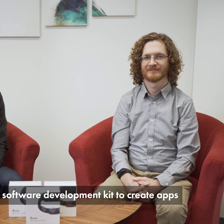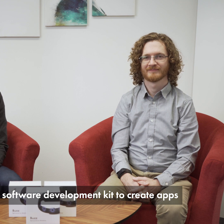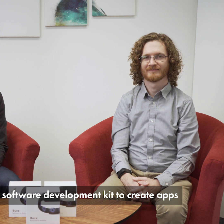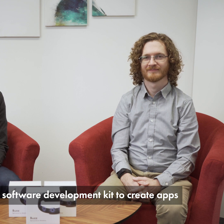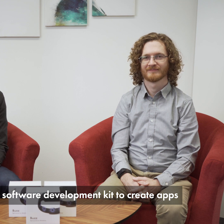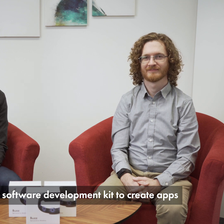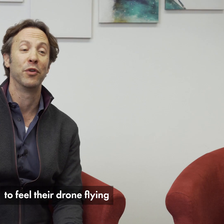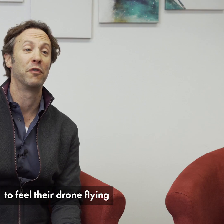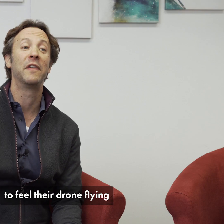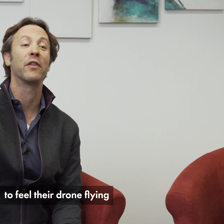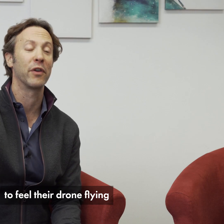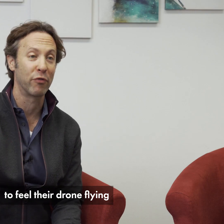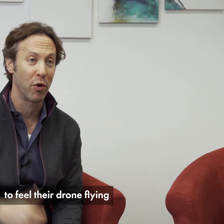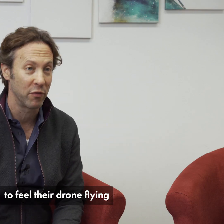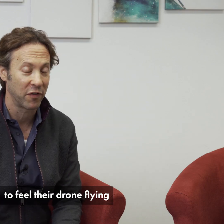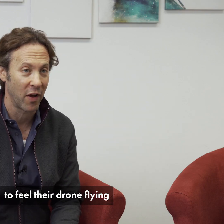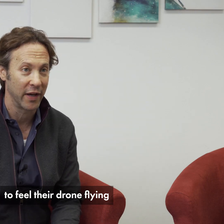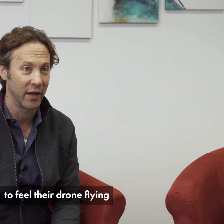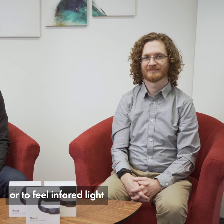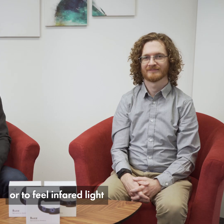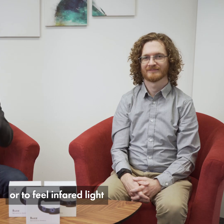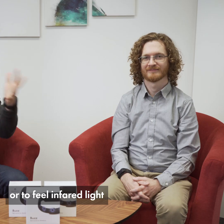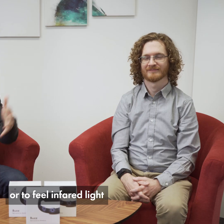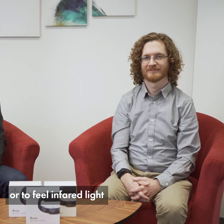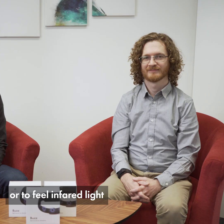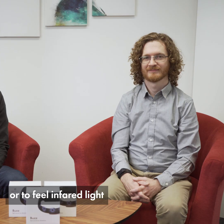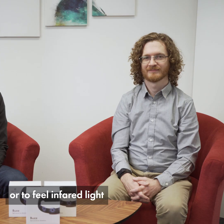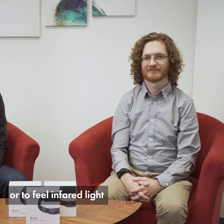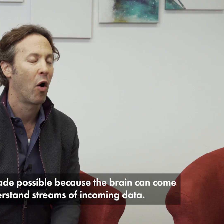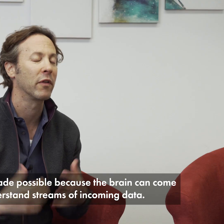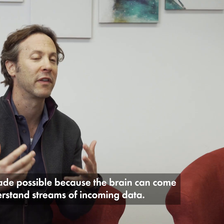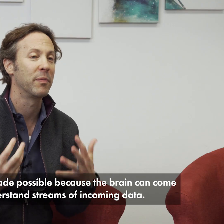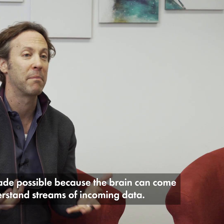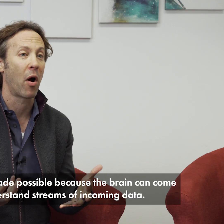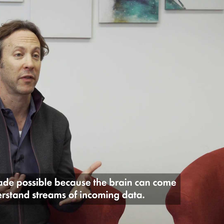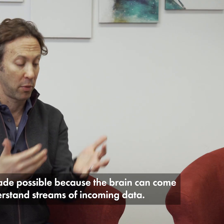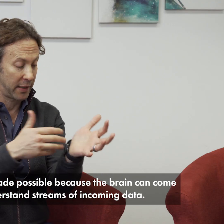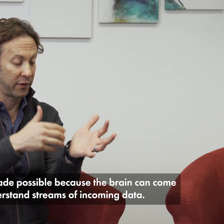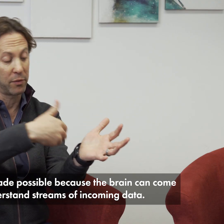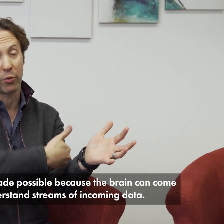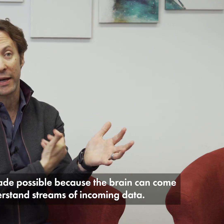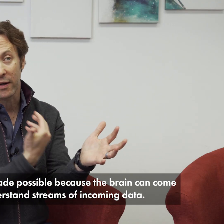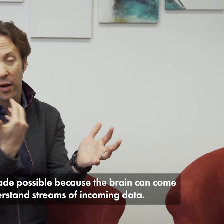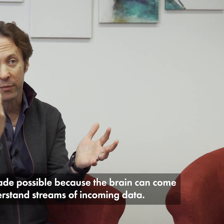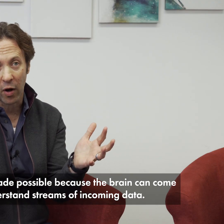create apps to feel their drone flying or to feel infrared light. All of this is made possible because the brain can come to